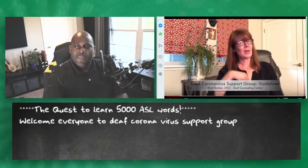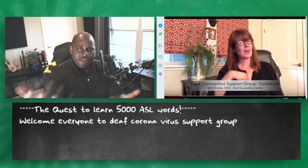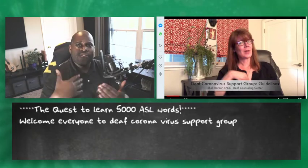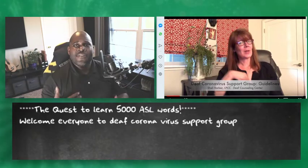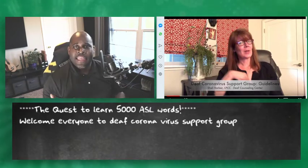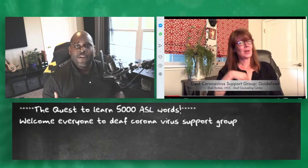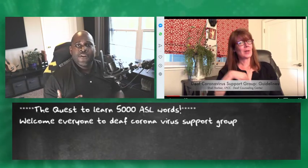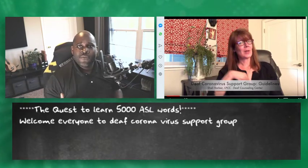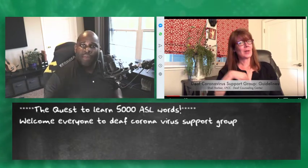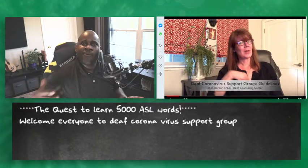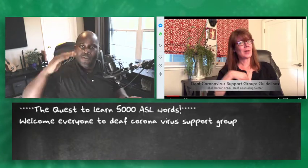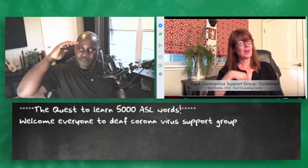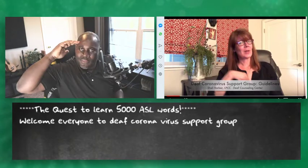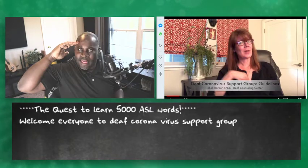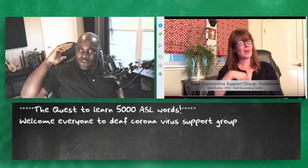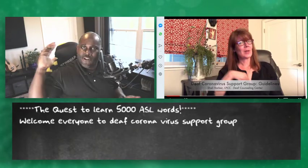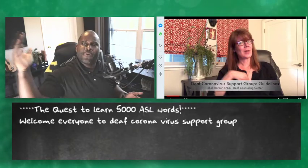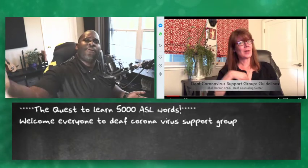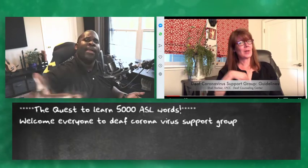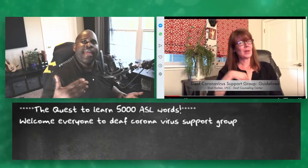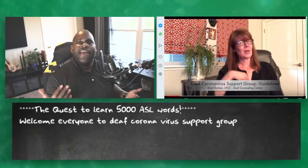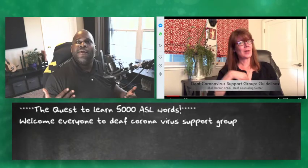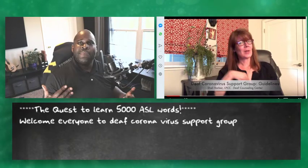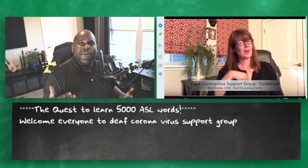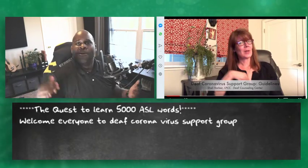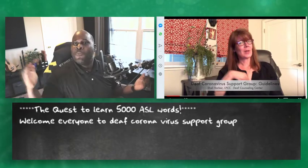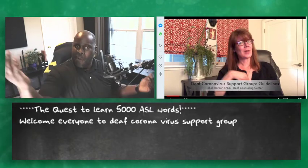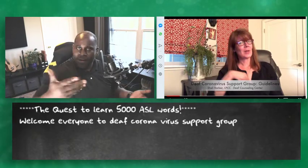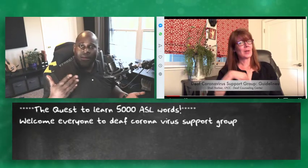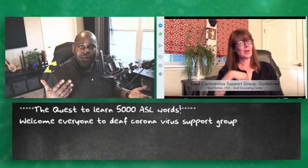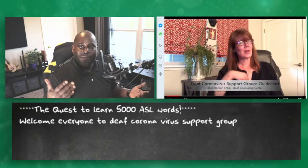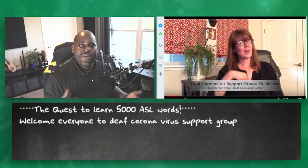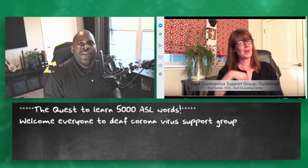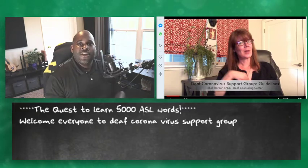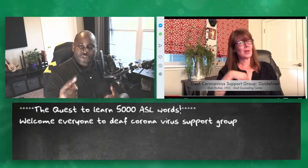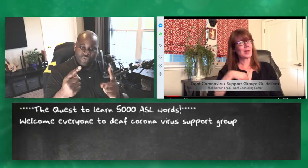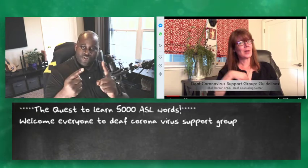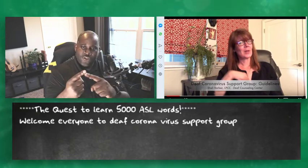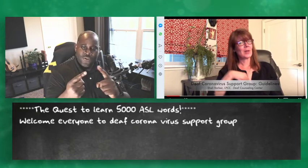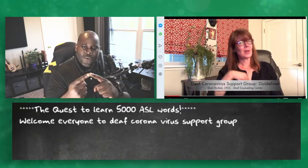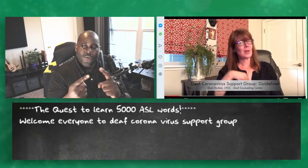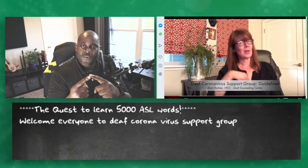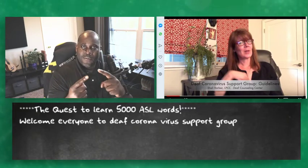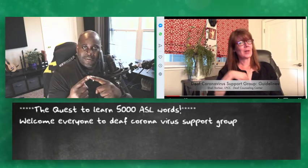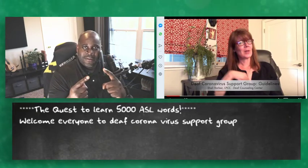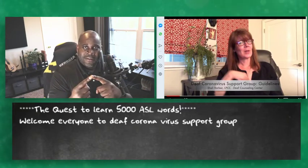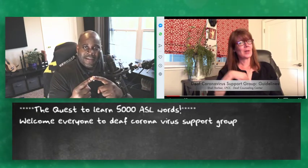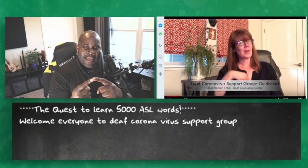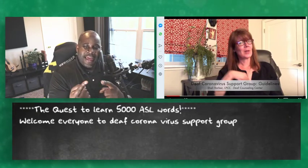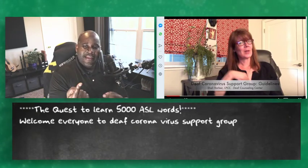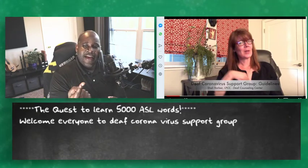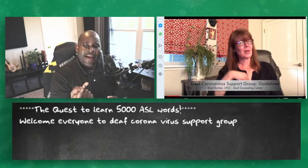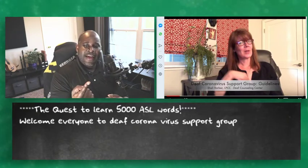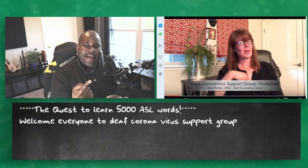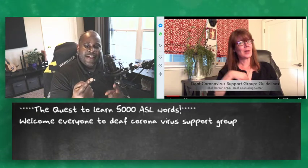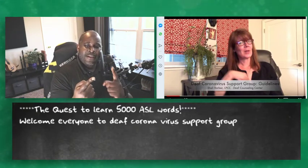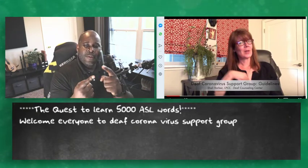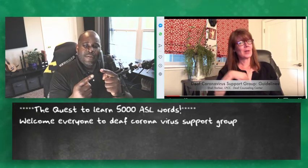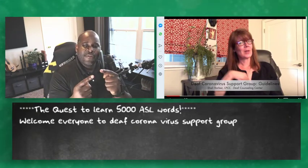but you're just like encouraging people with like a general hey welcome to uh this